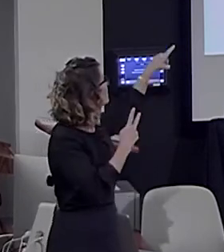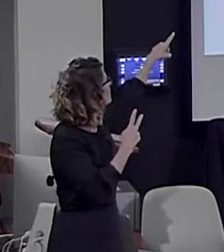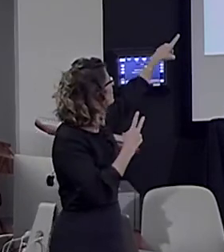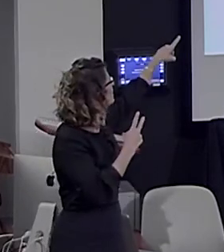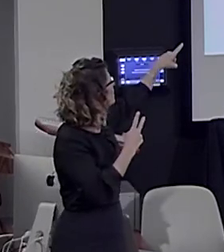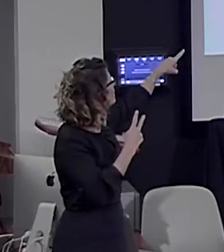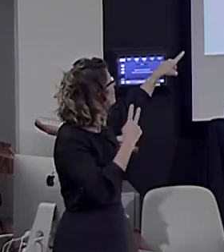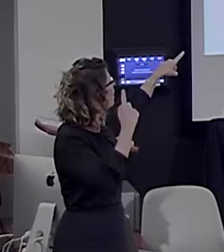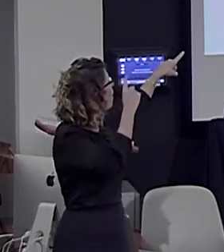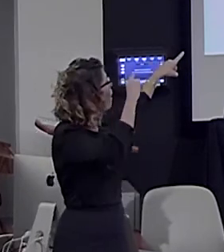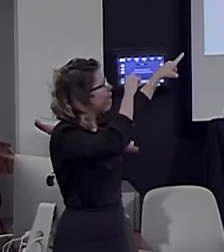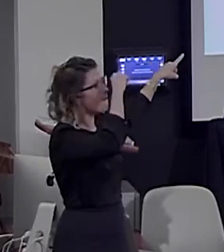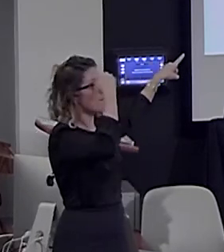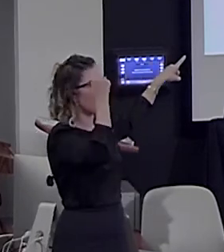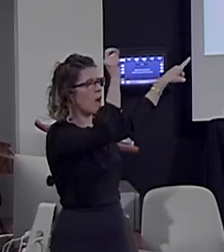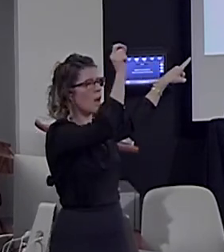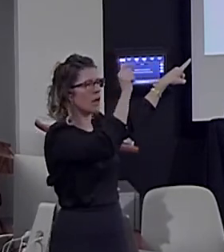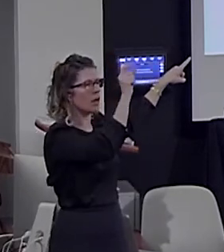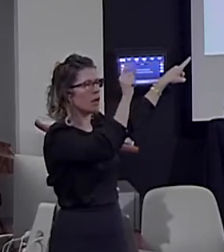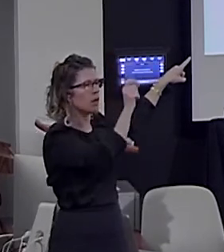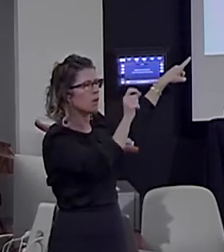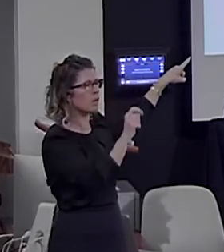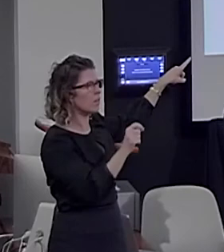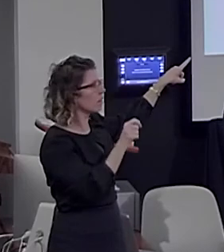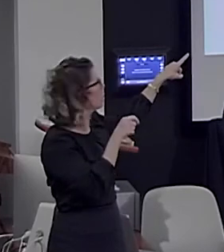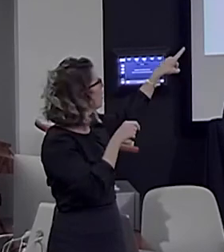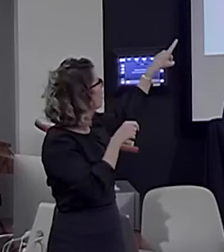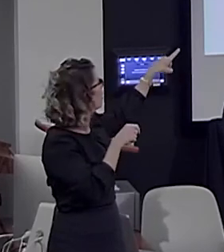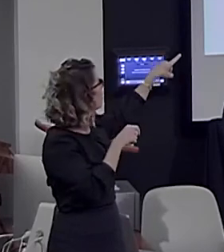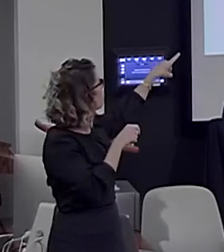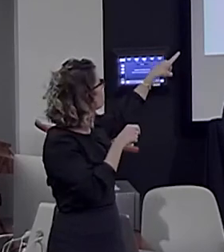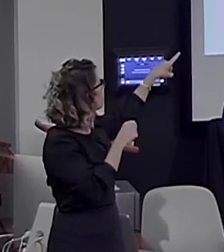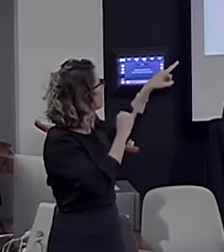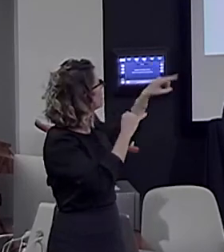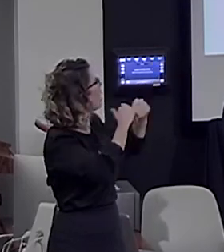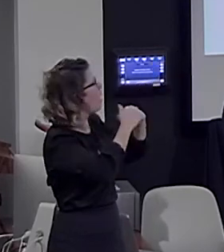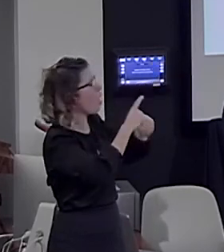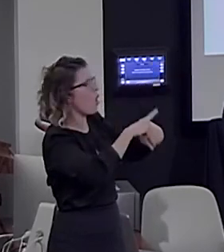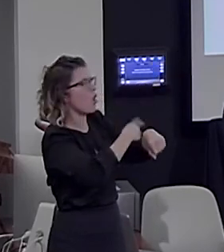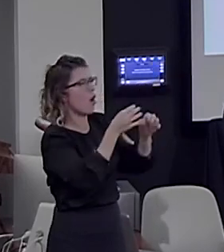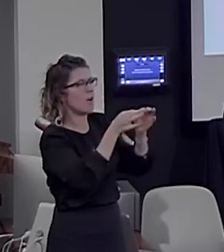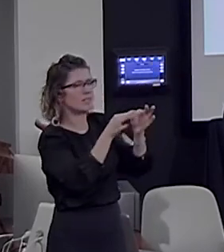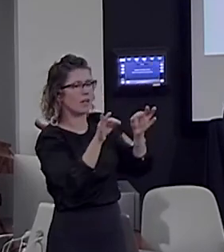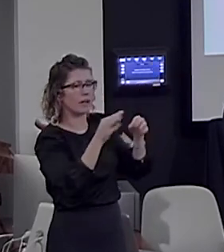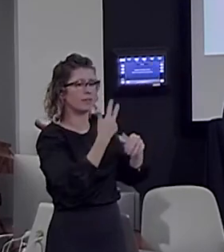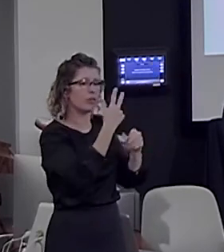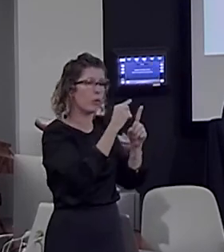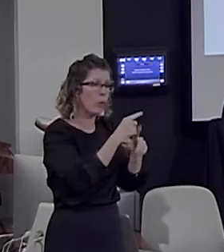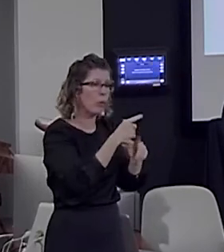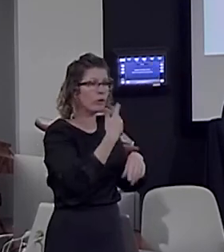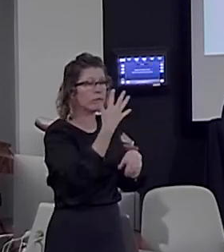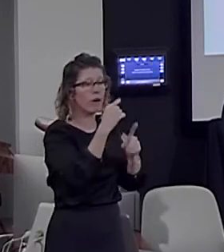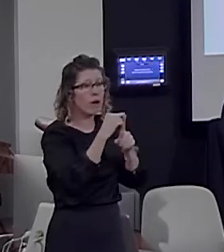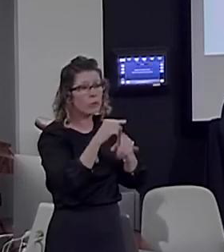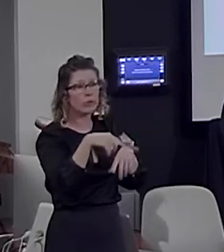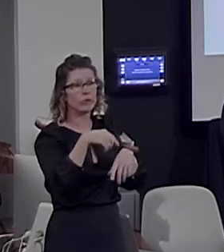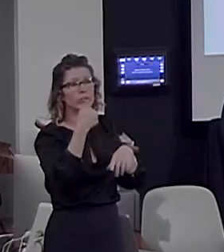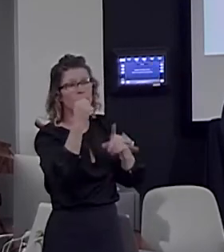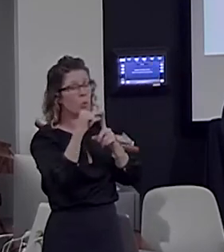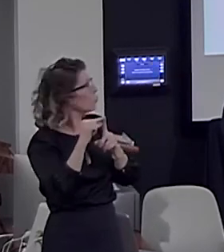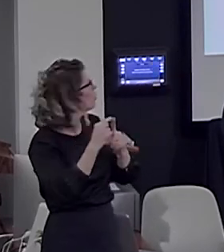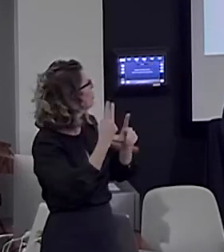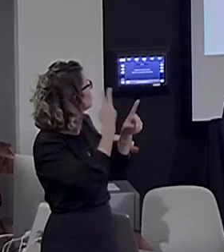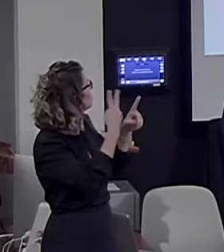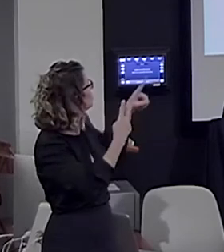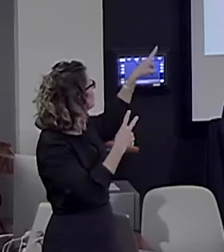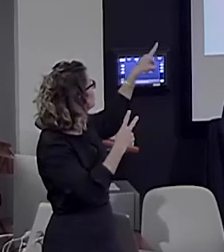the length of the sentence. So, three words, four words, five words, all the way to ten word sentences. You can clearly see the activation